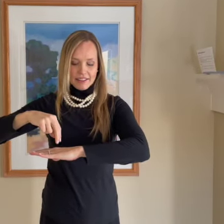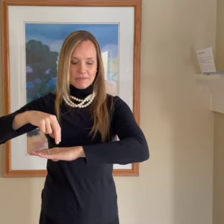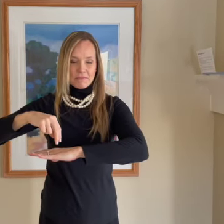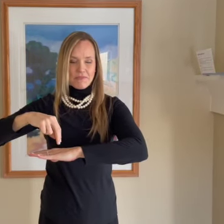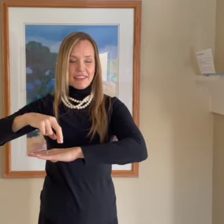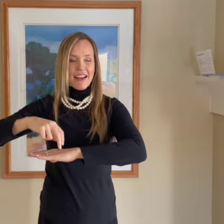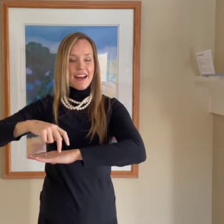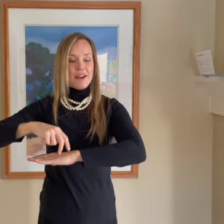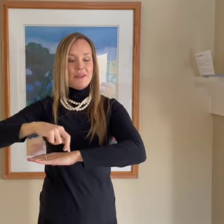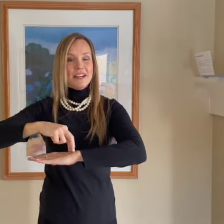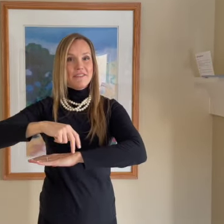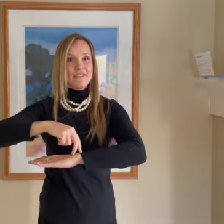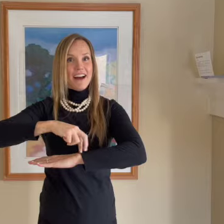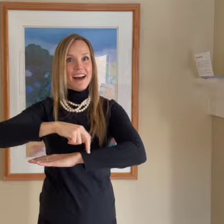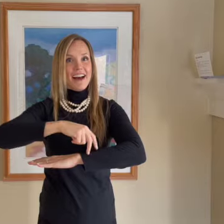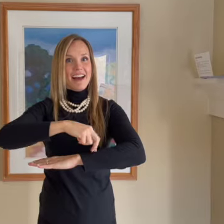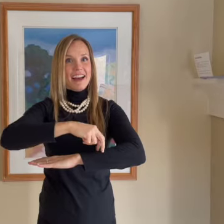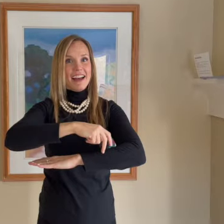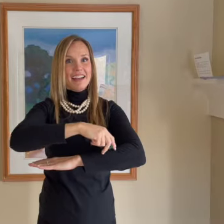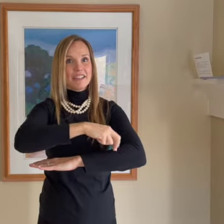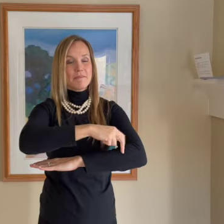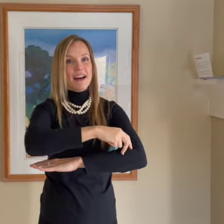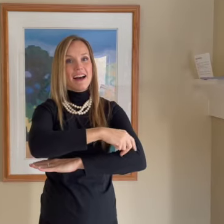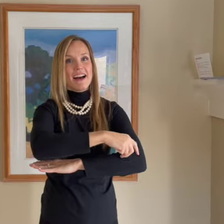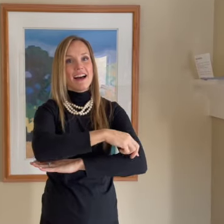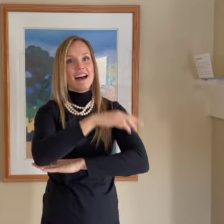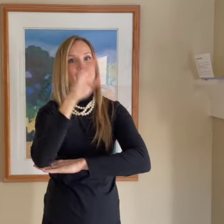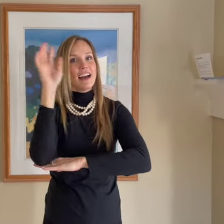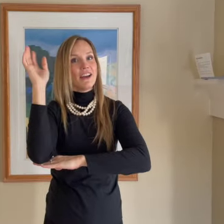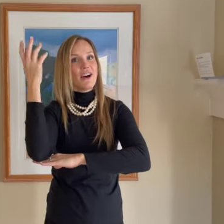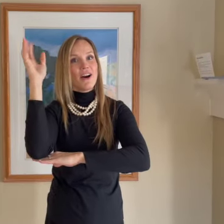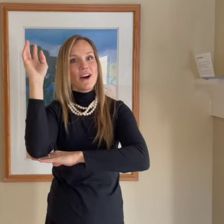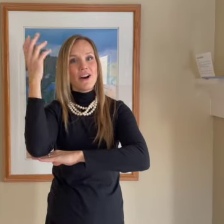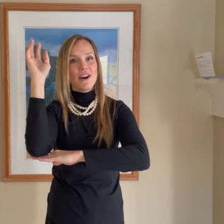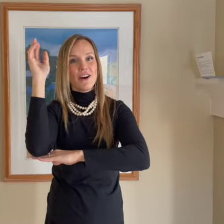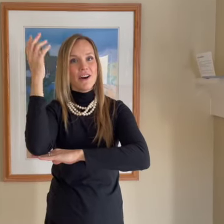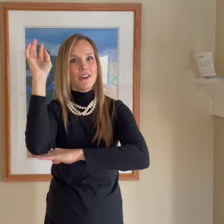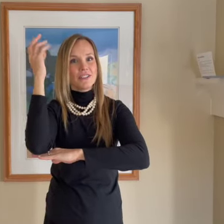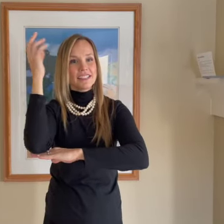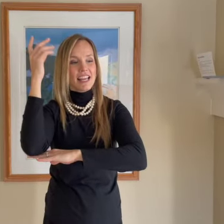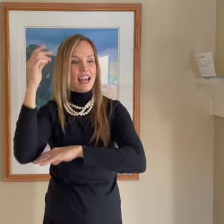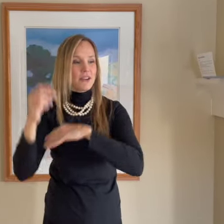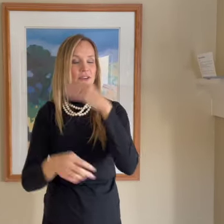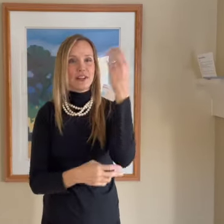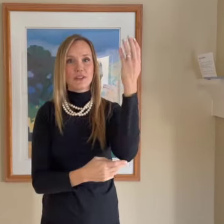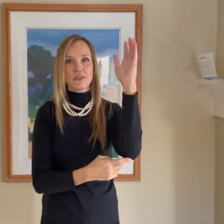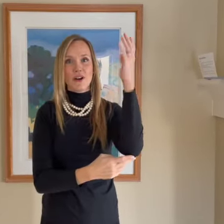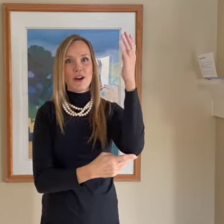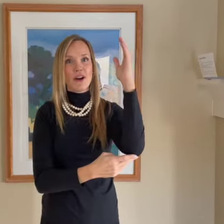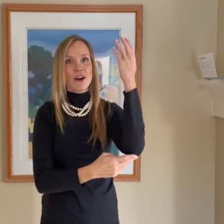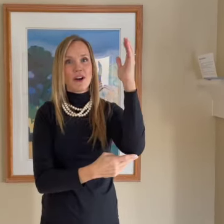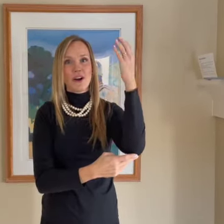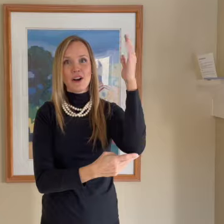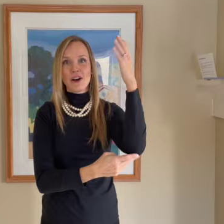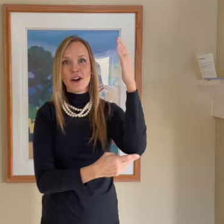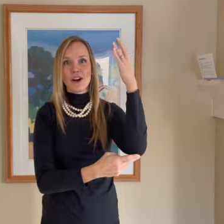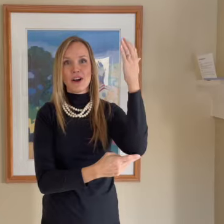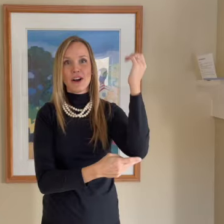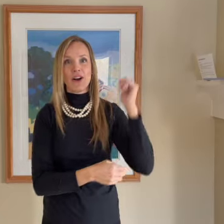I will find my own sacred grove.